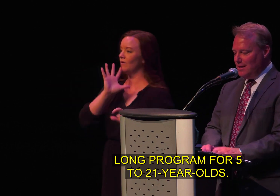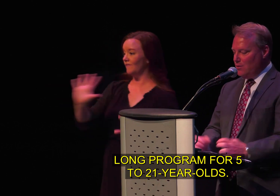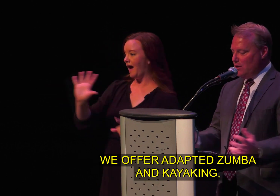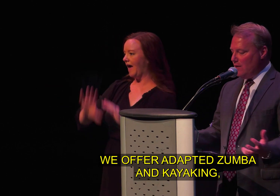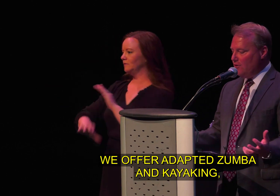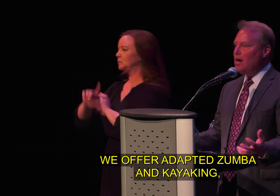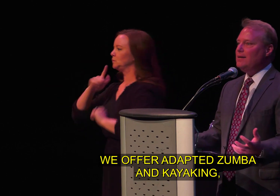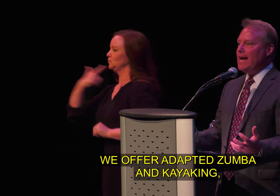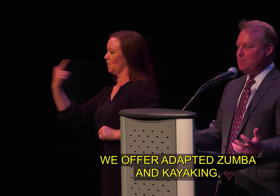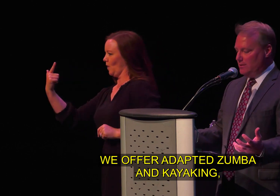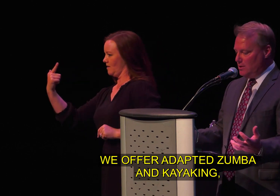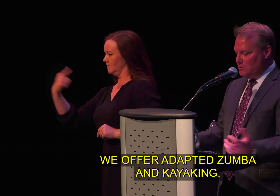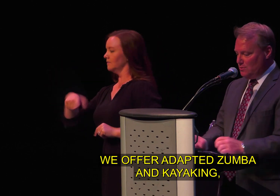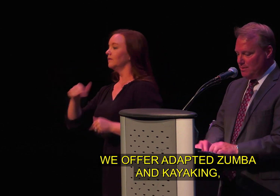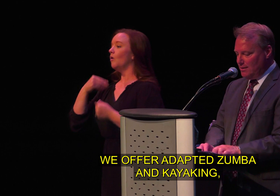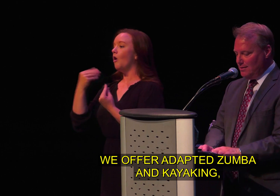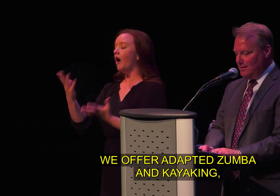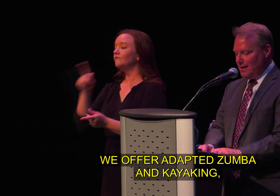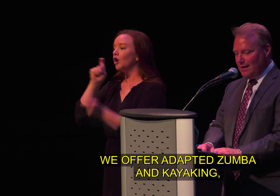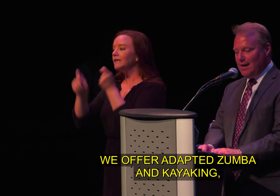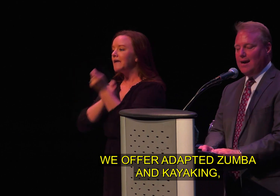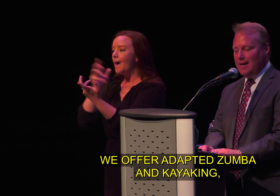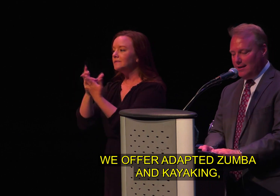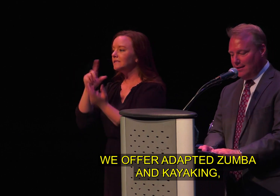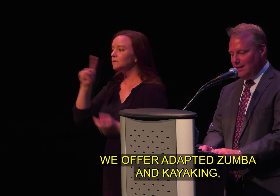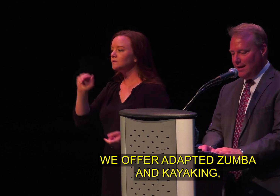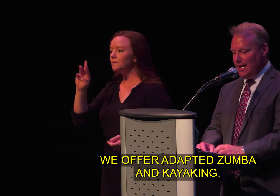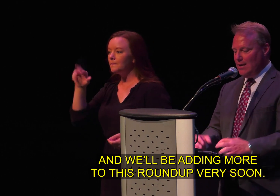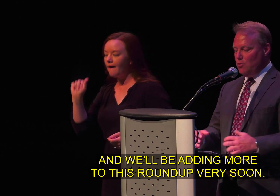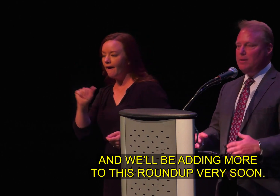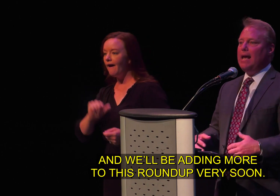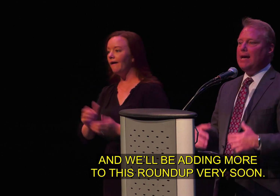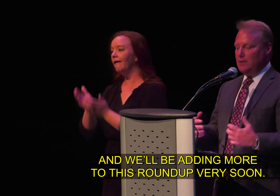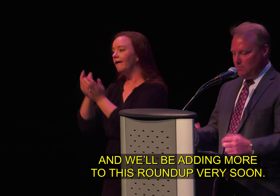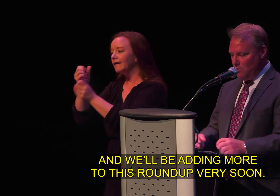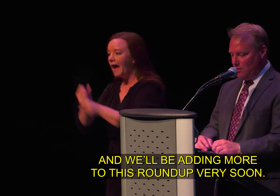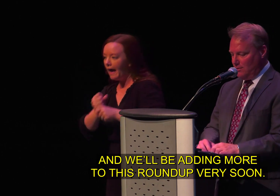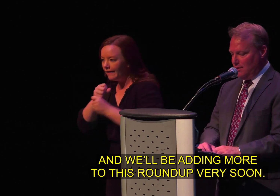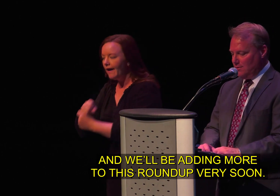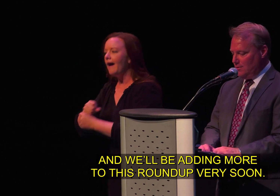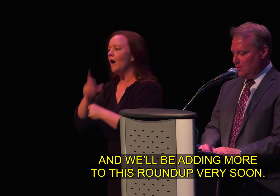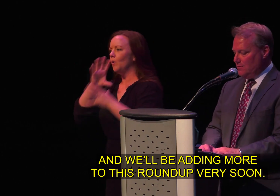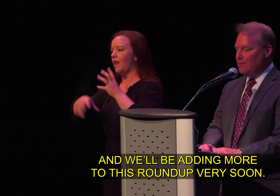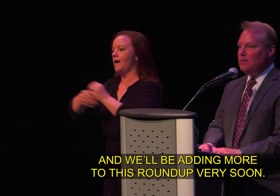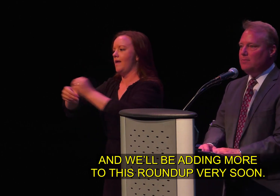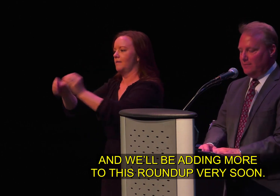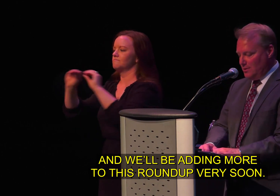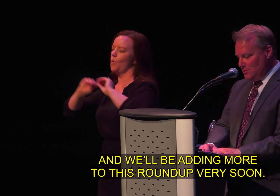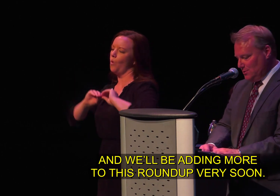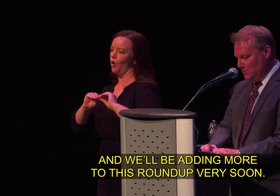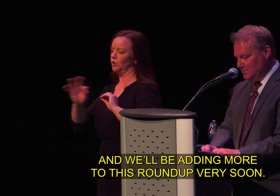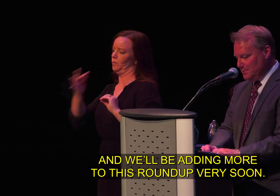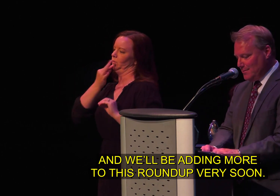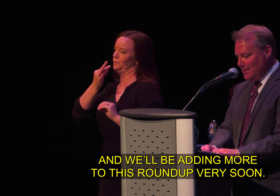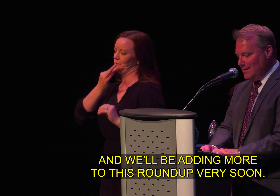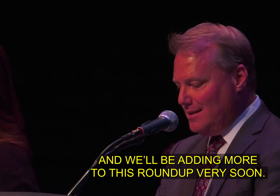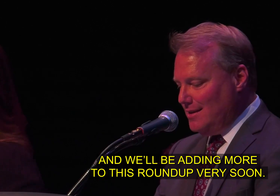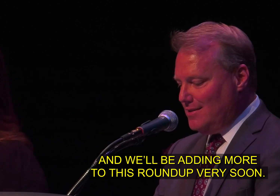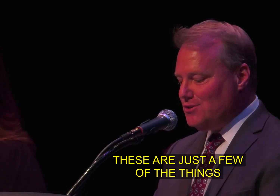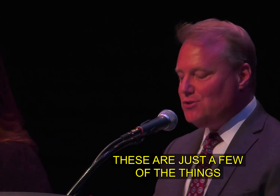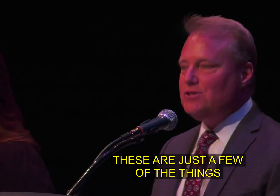olds we offer adaptive zumba and kayaking and we'll be adding more to this roundup very soon